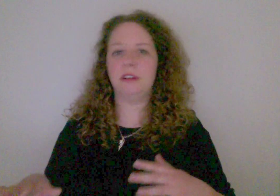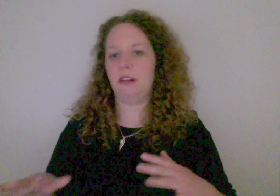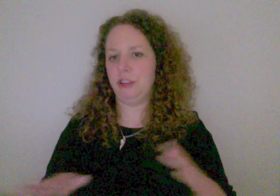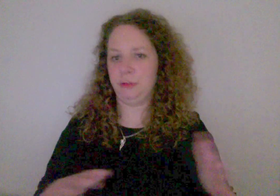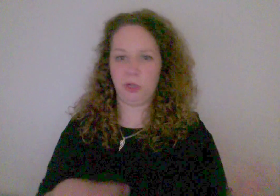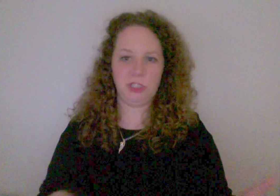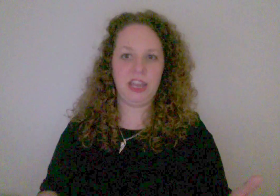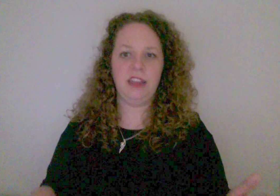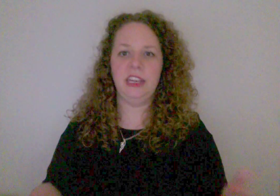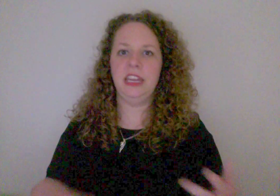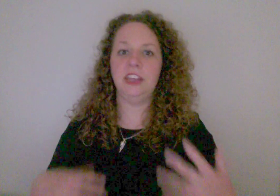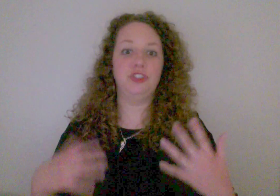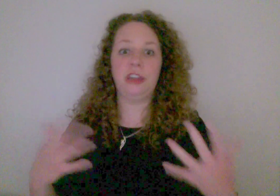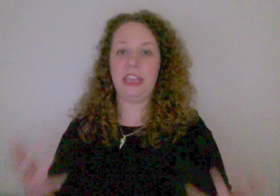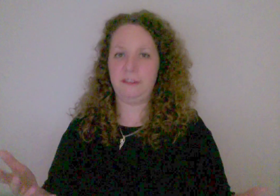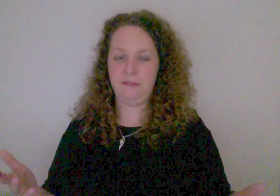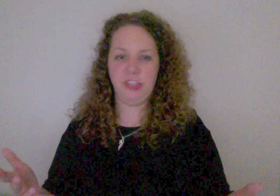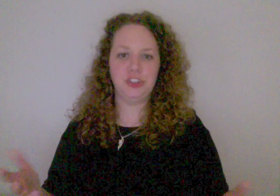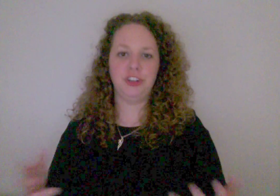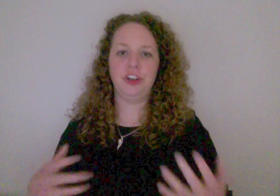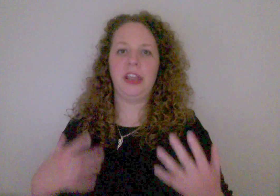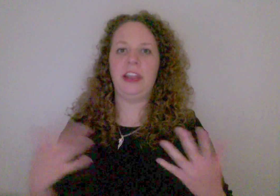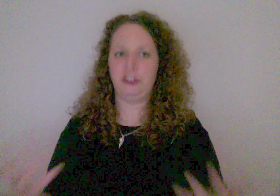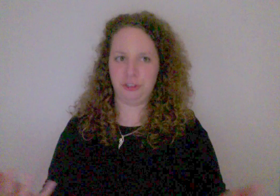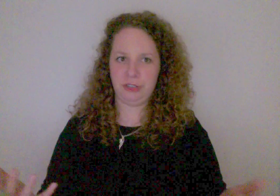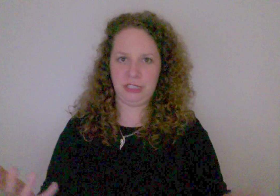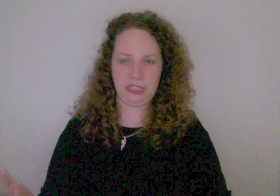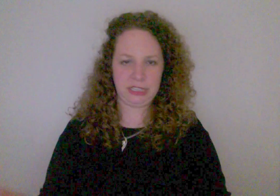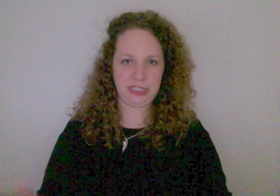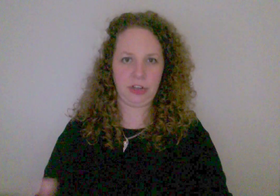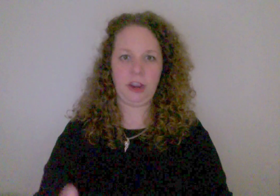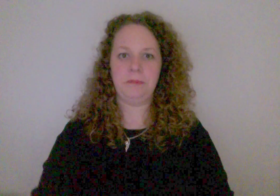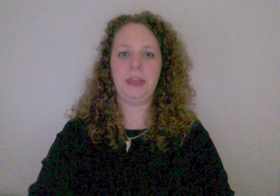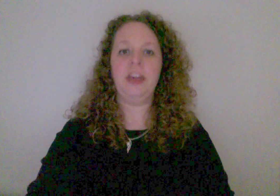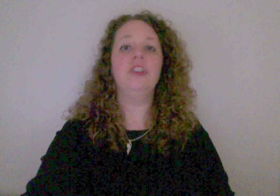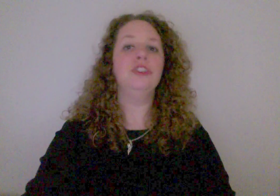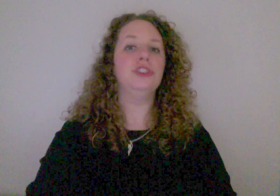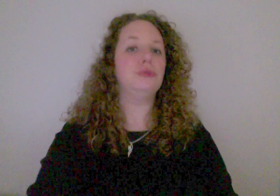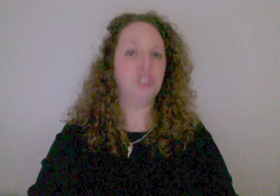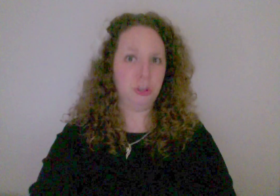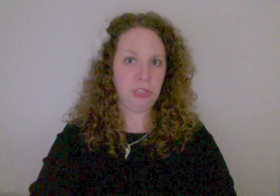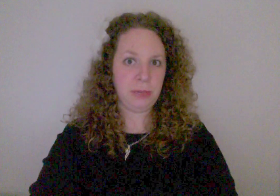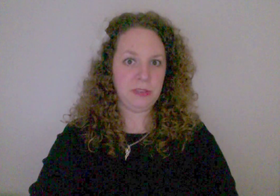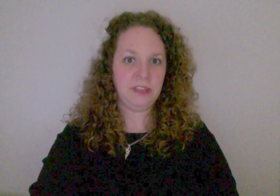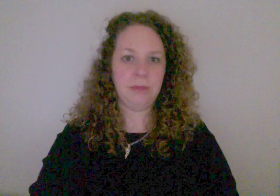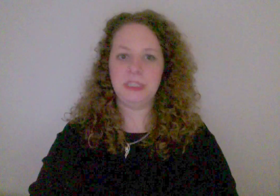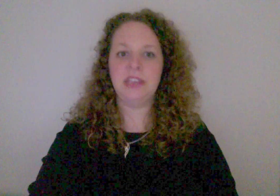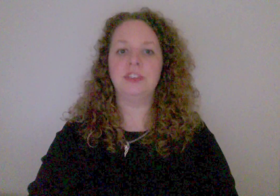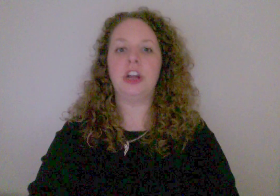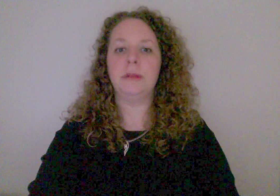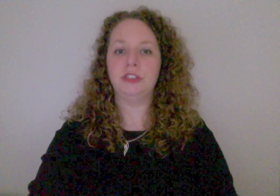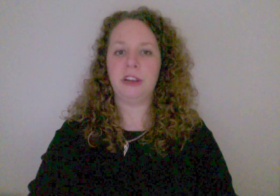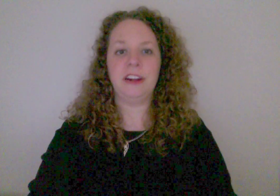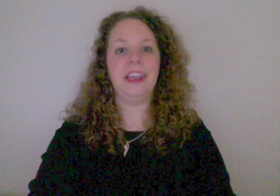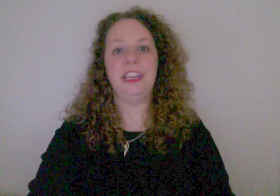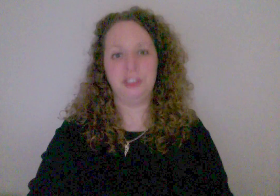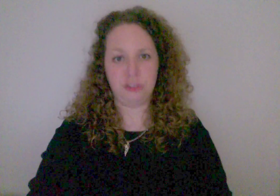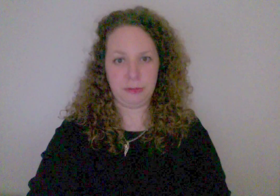on your personality, a striking feature, a characteristic, et cetera. Two types of name signs, arbitrary and descriptive.